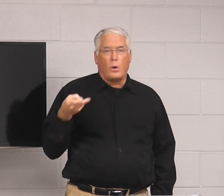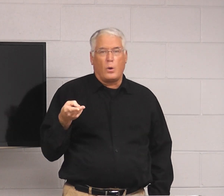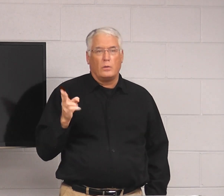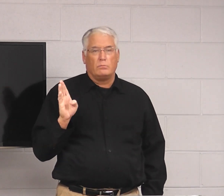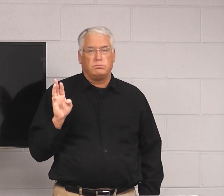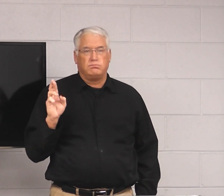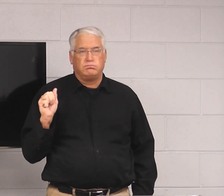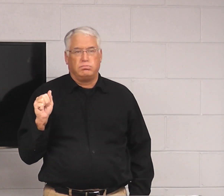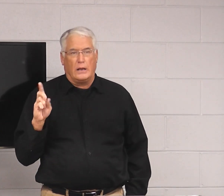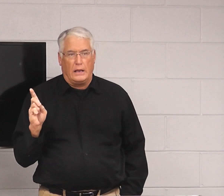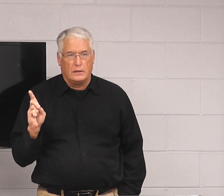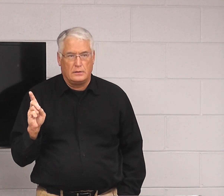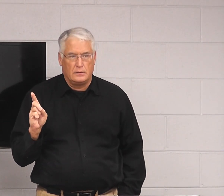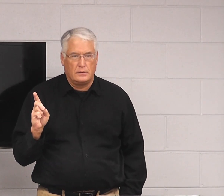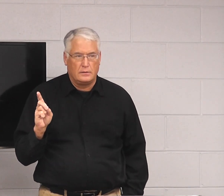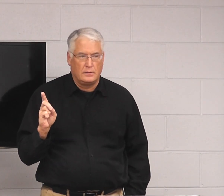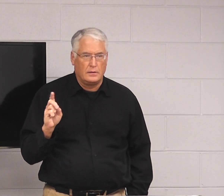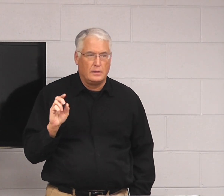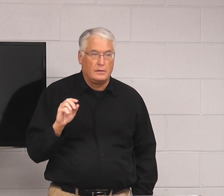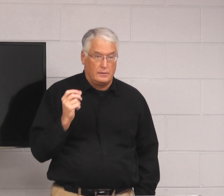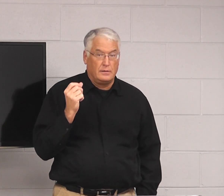Oh, Brad. Oh, Brad.